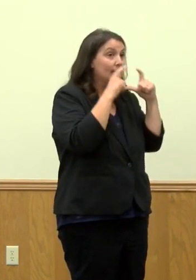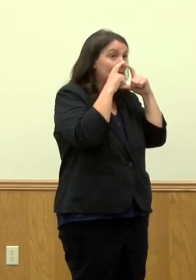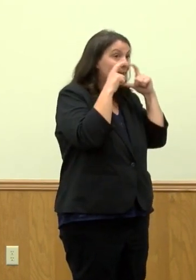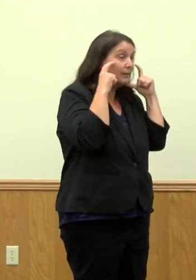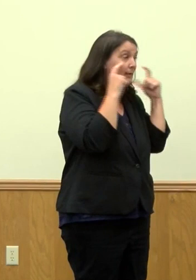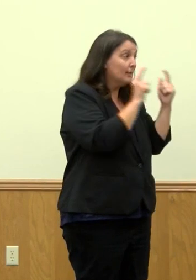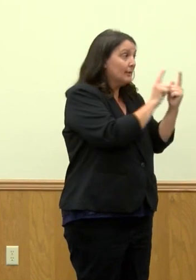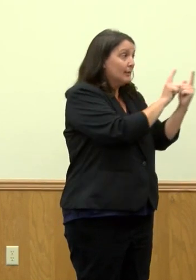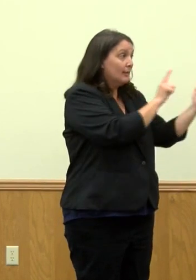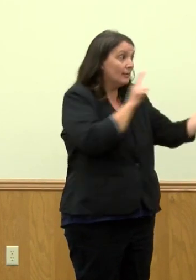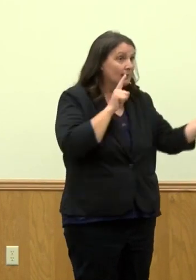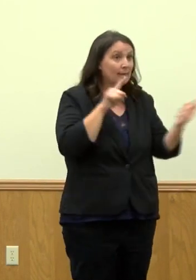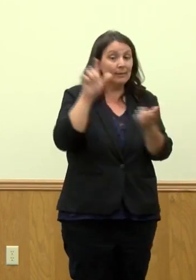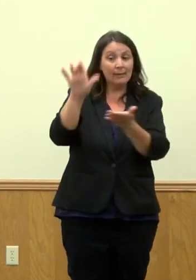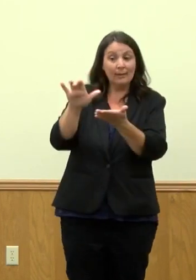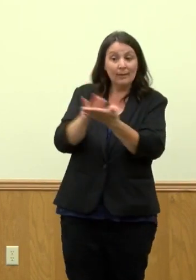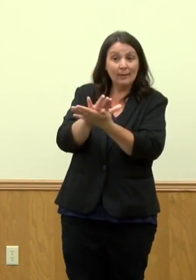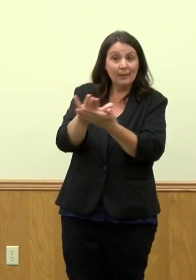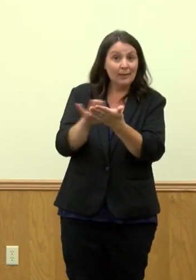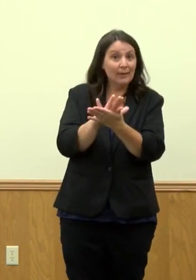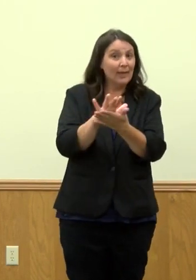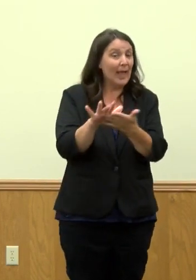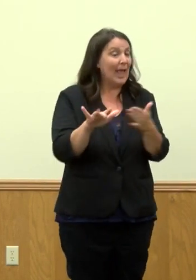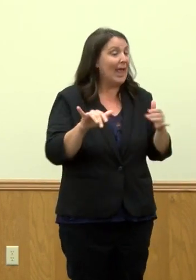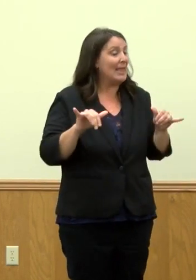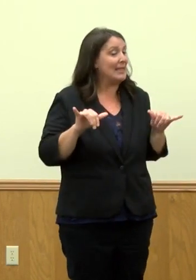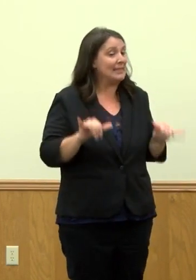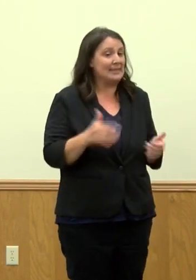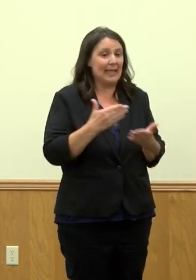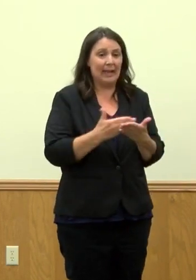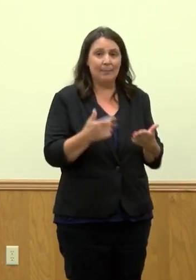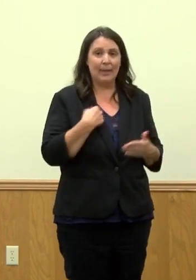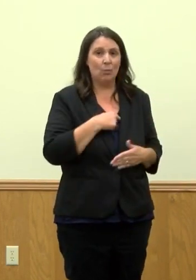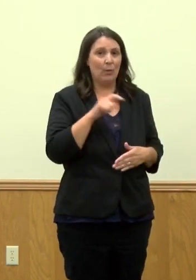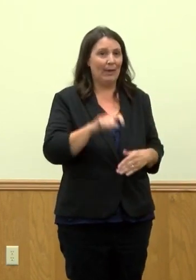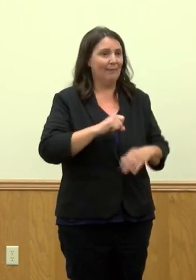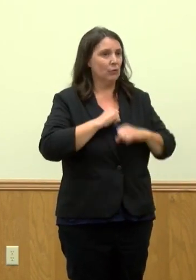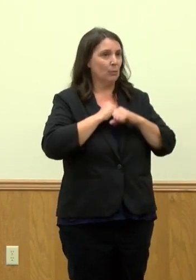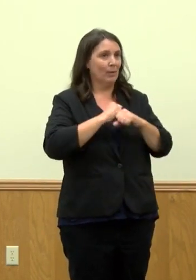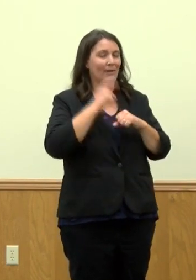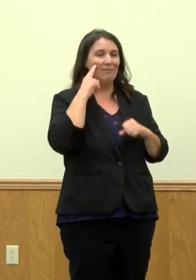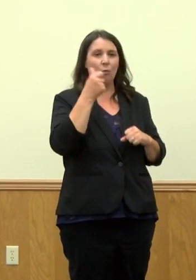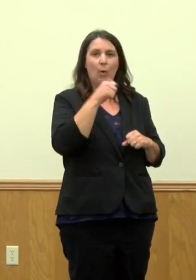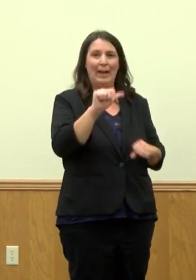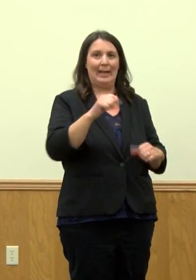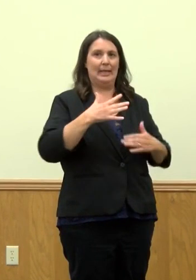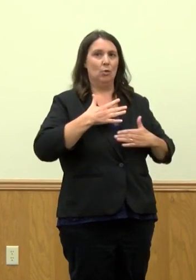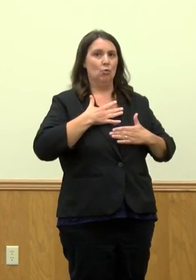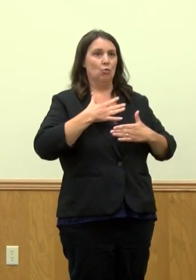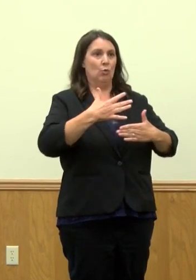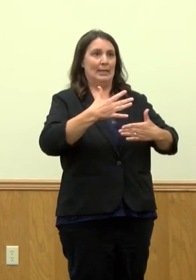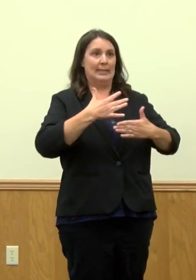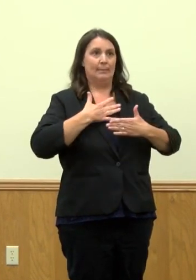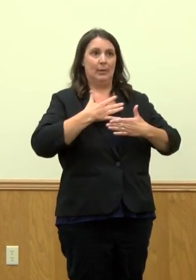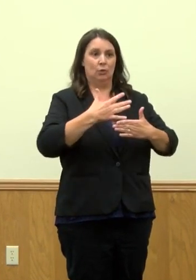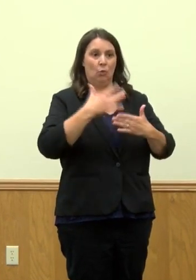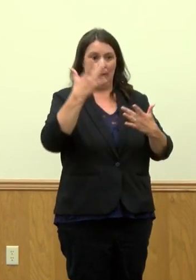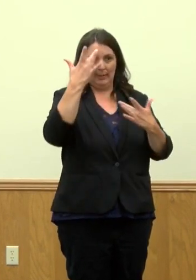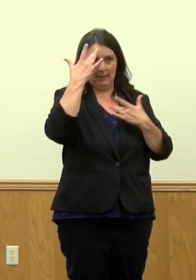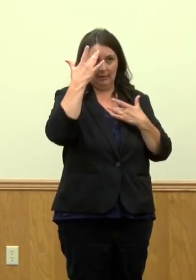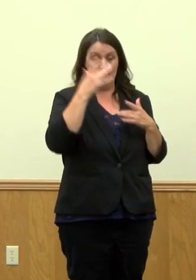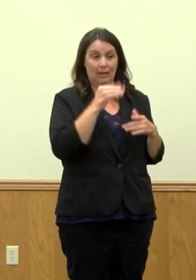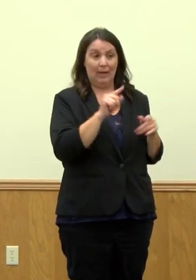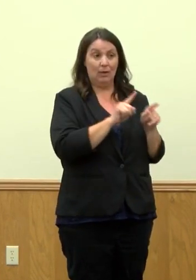social distancing, and all the same non-pharmaceutical interventions that we do for any respiratory illness. And I think the other layer would be